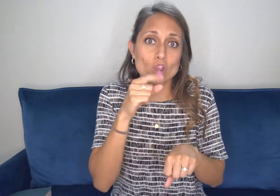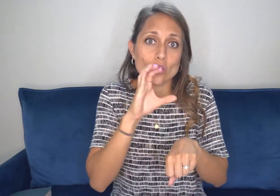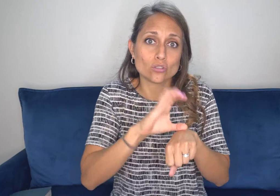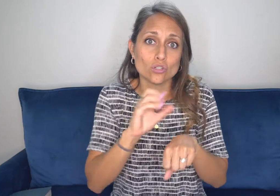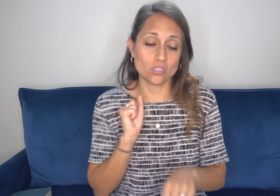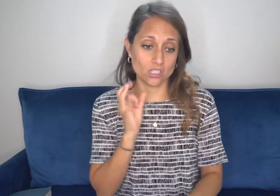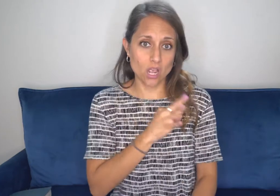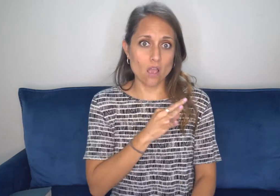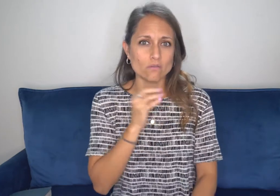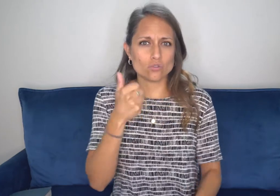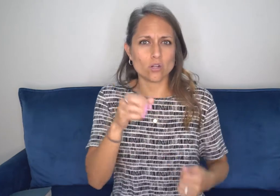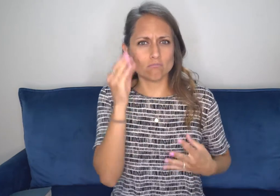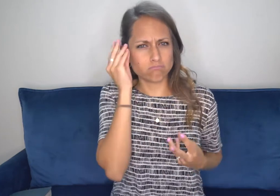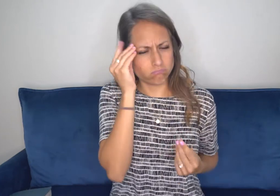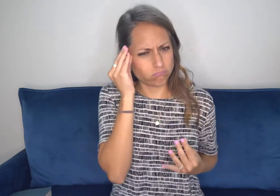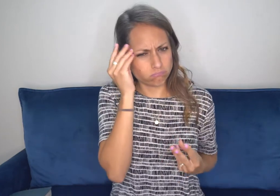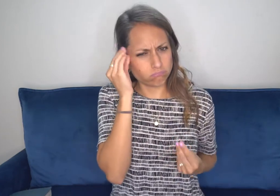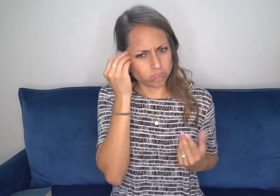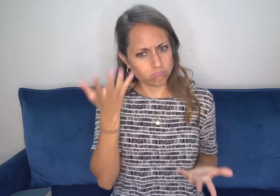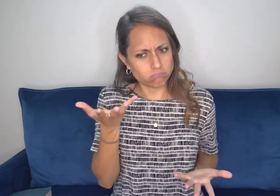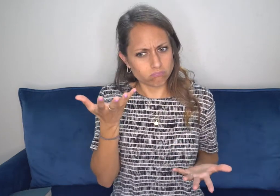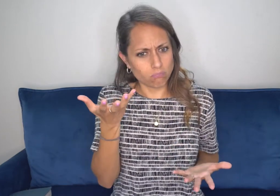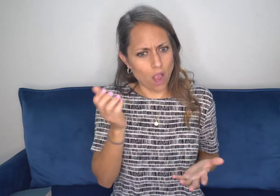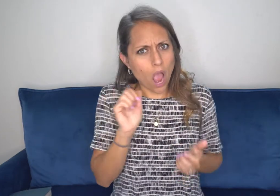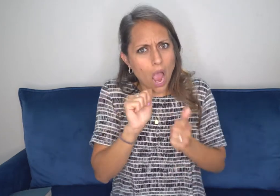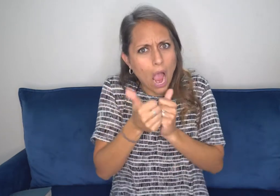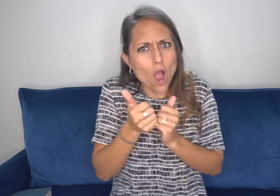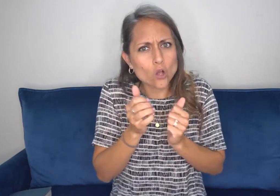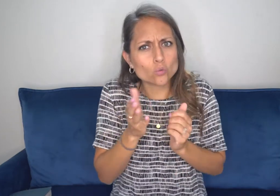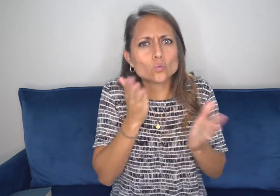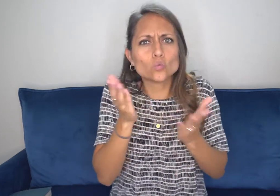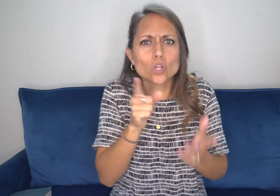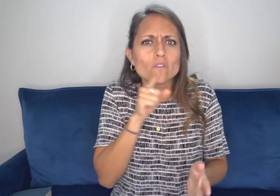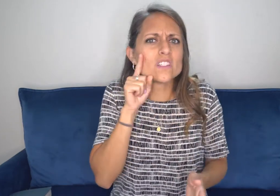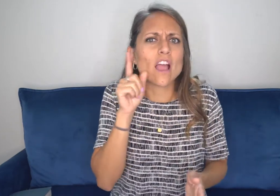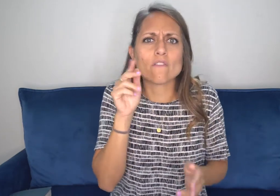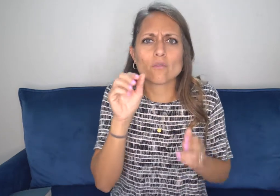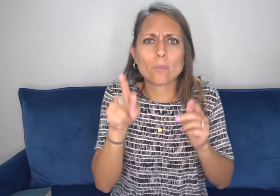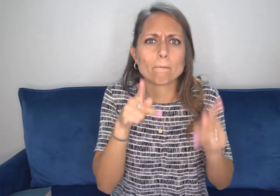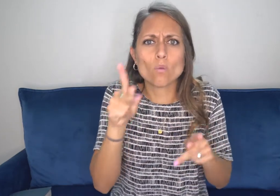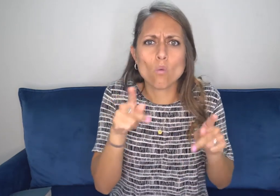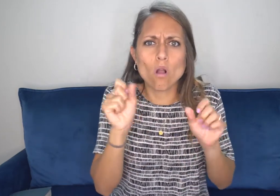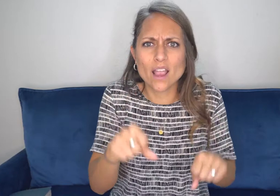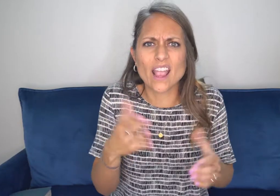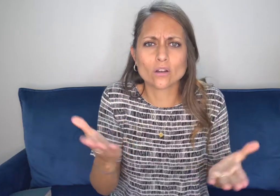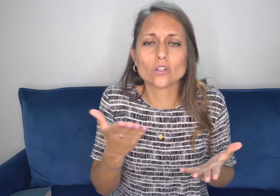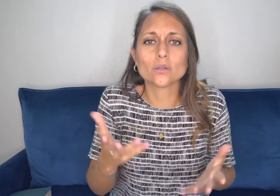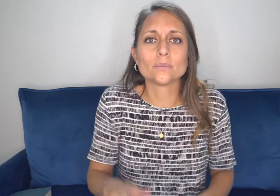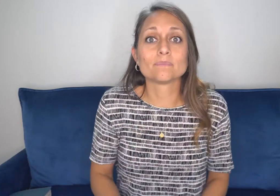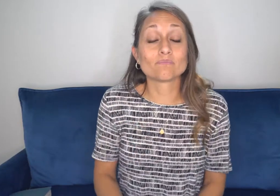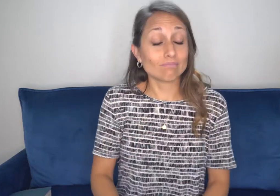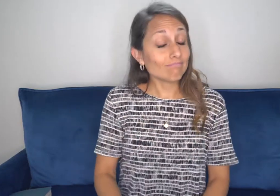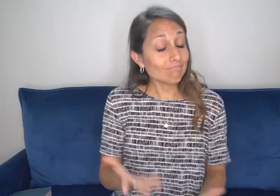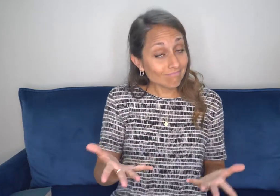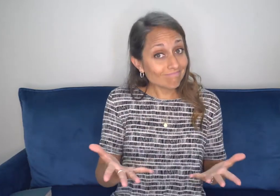Also, if you are on staff at your local hearing church and you're thinking about, you know, how can I